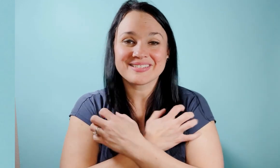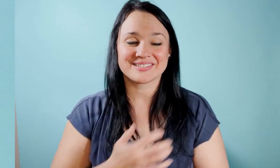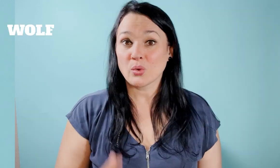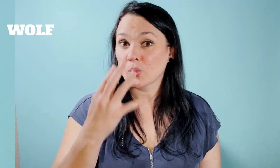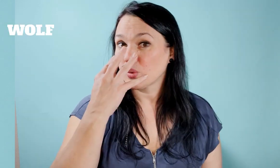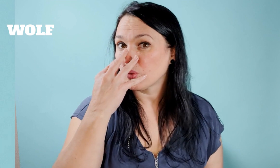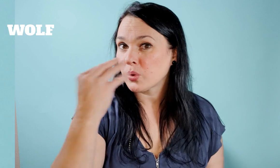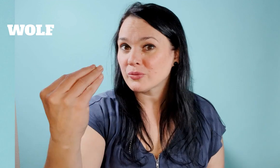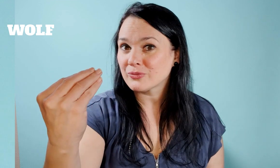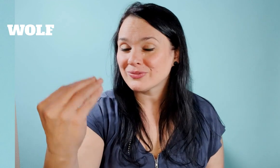wolf